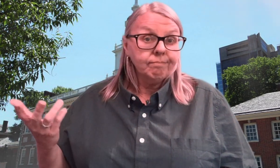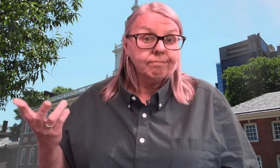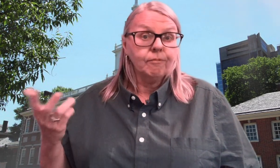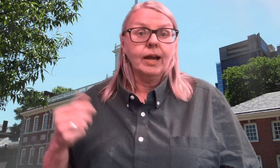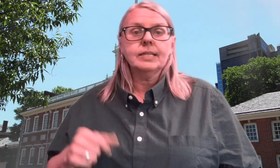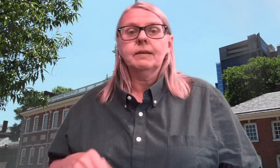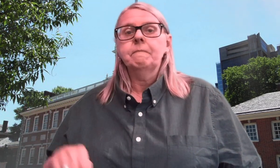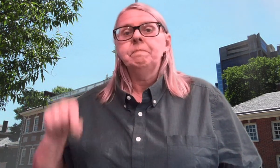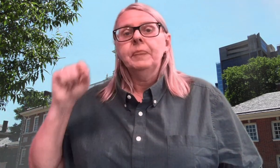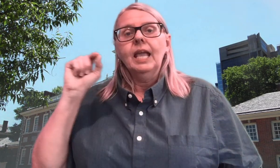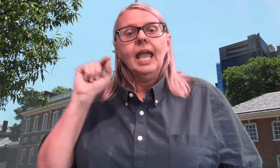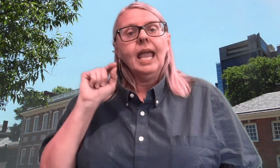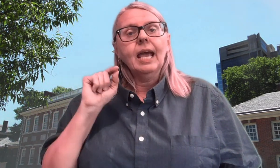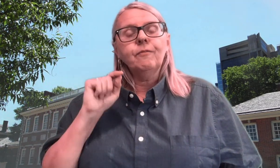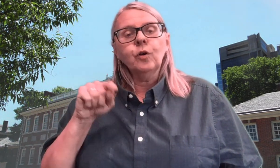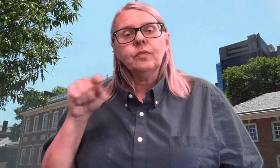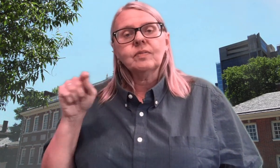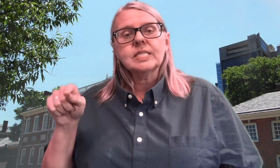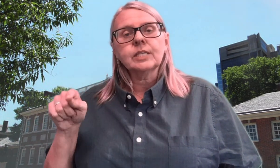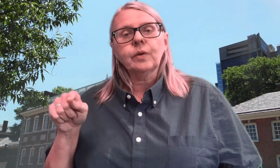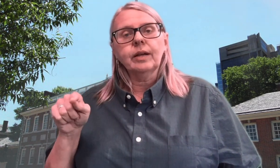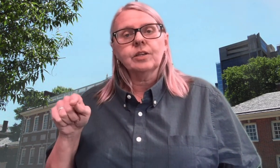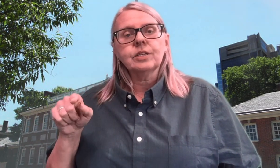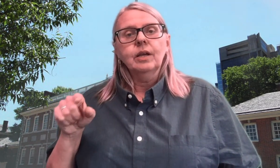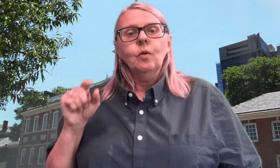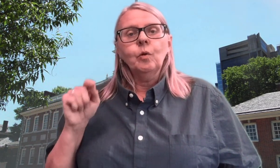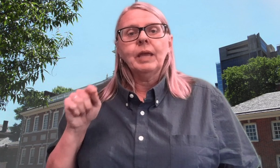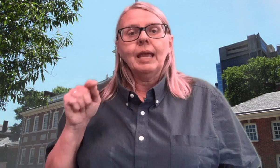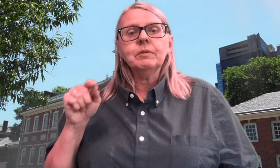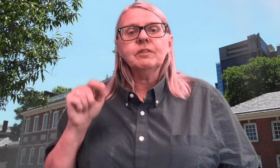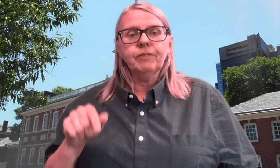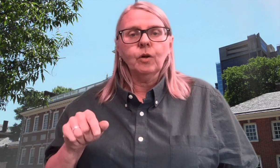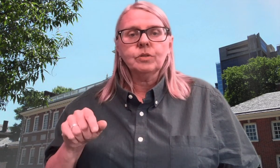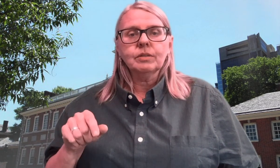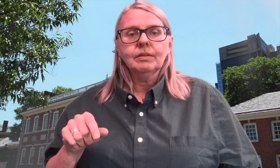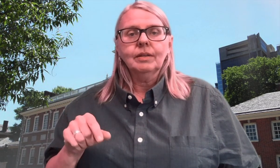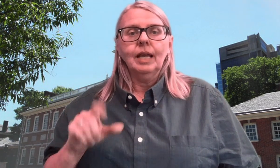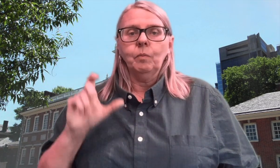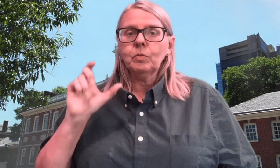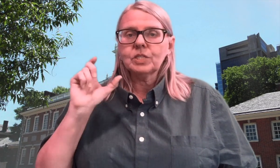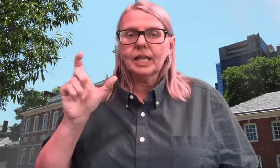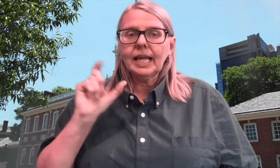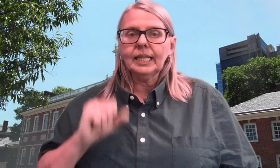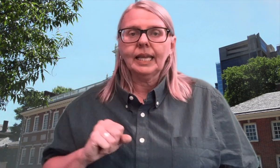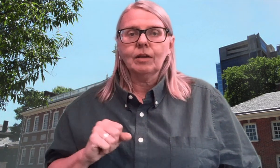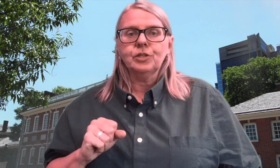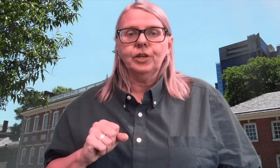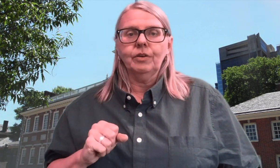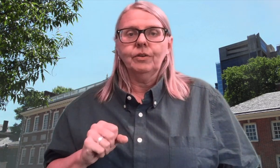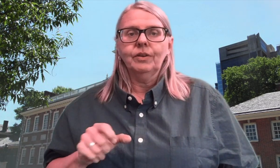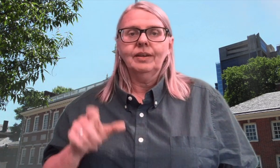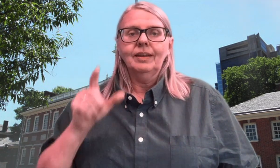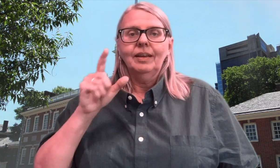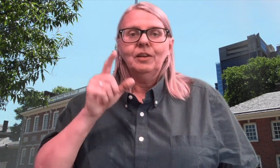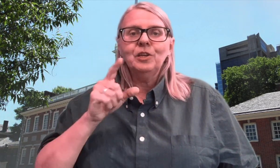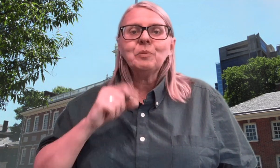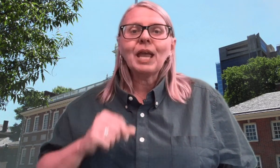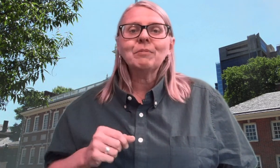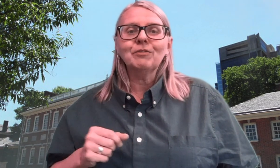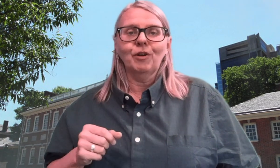Right? And fourth, fifth, and sixth graders will be able to vote. And we will send that link out to you. You'll be able to vote